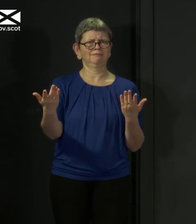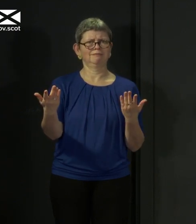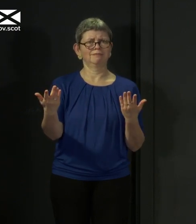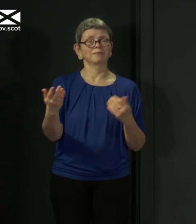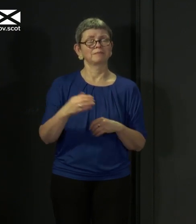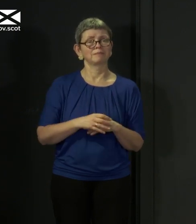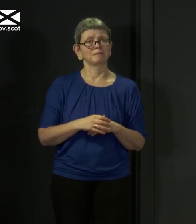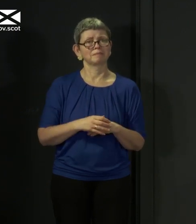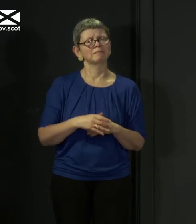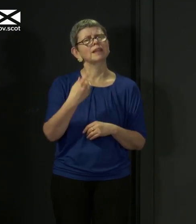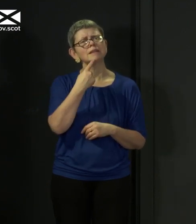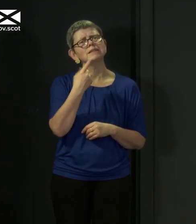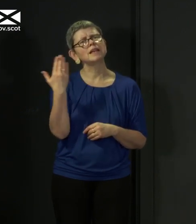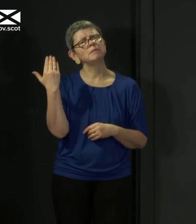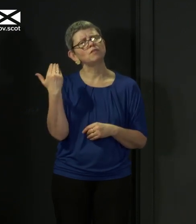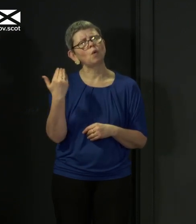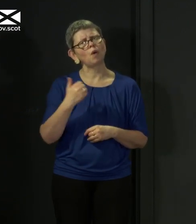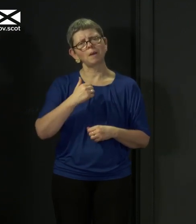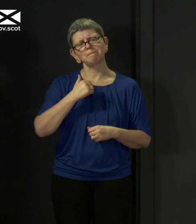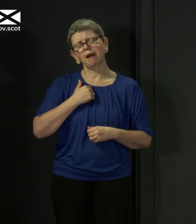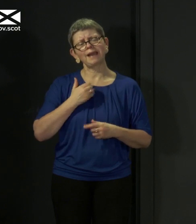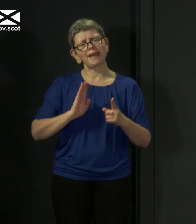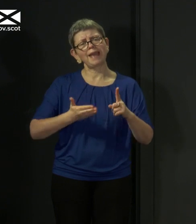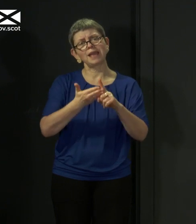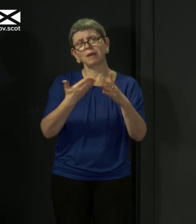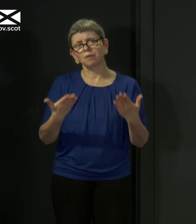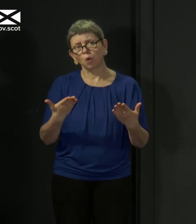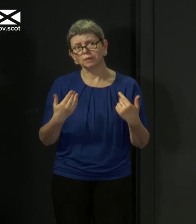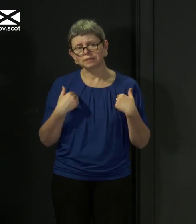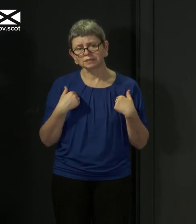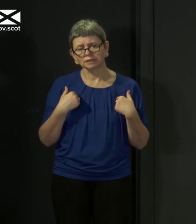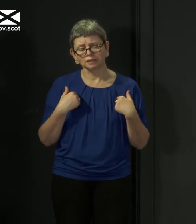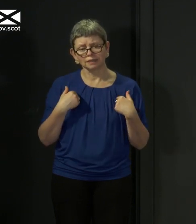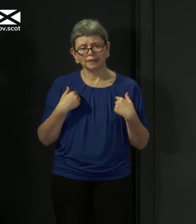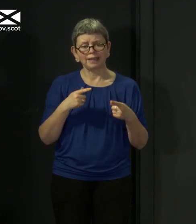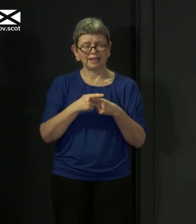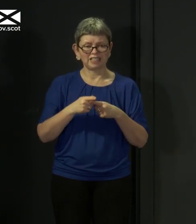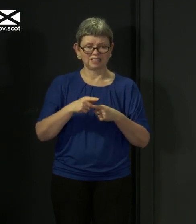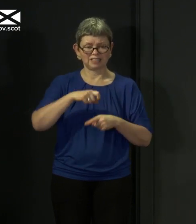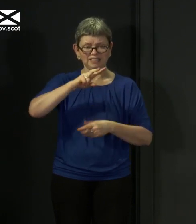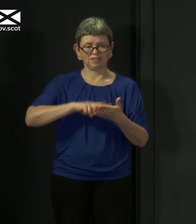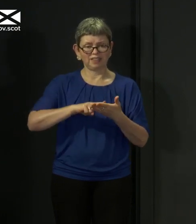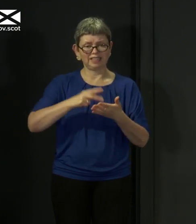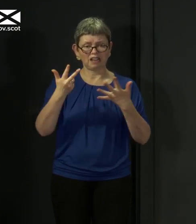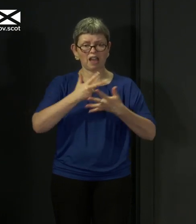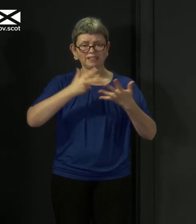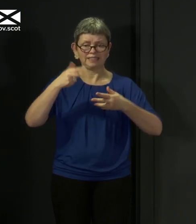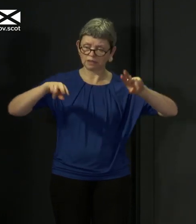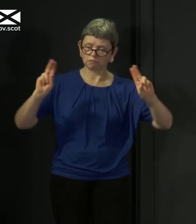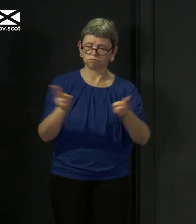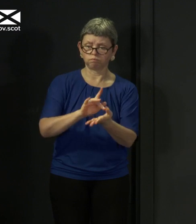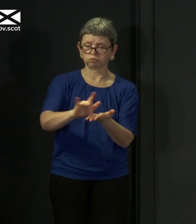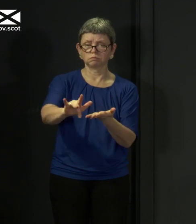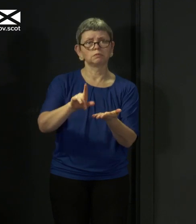that I've made before. My only interest right now is what we have to do to fight this virus. And anybody who is trying to use